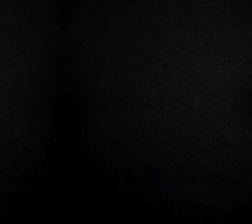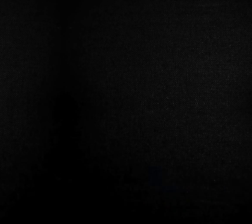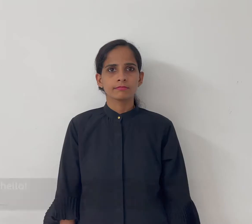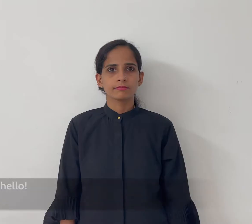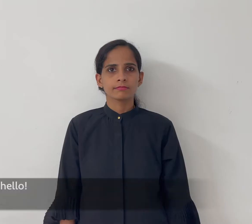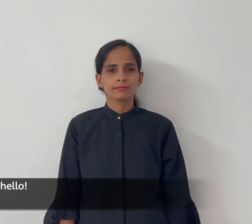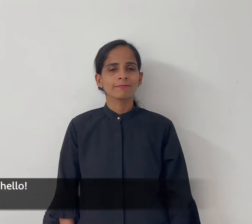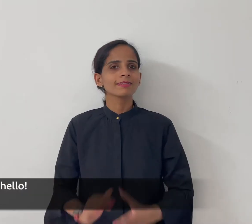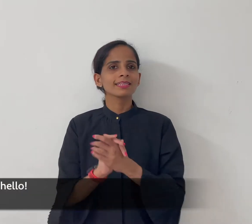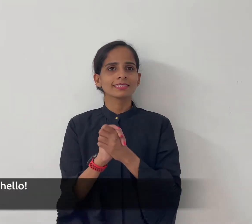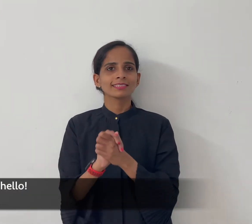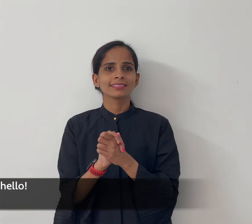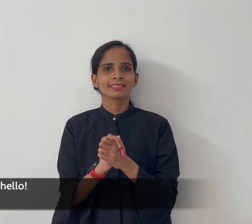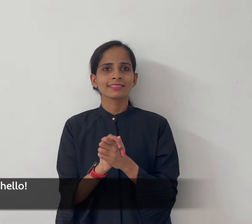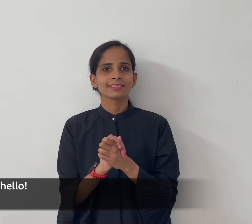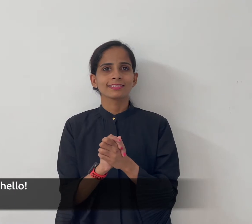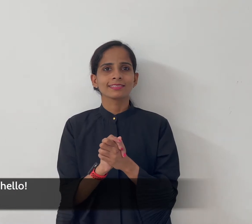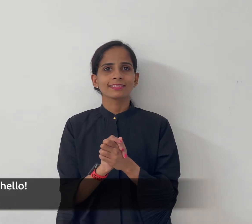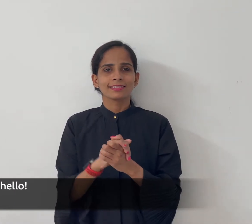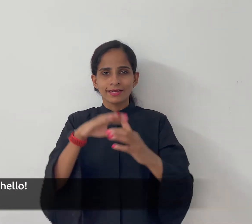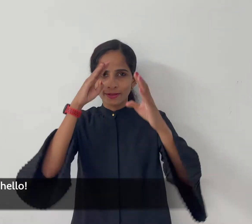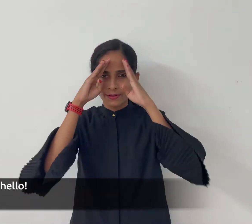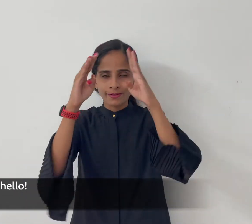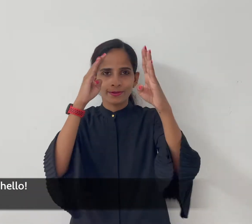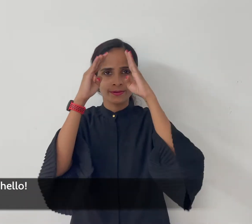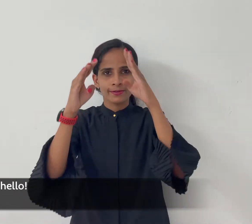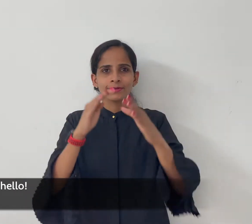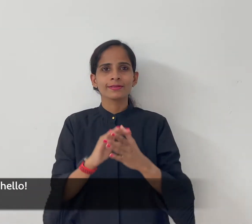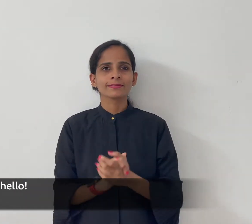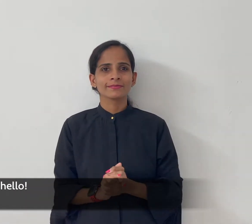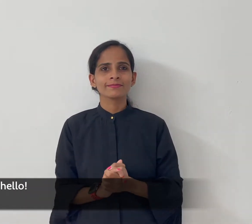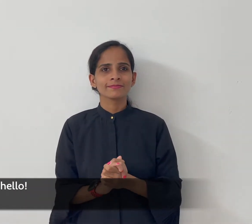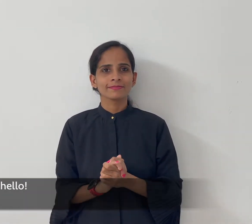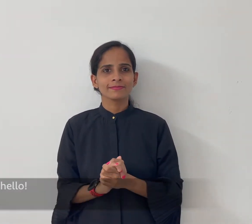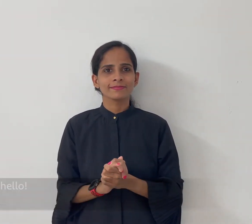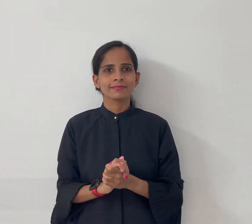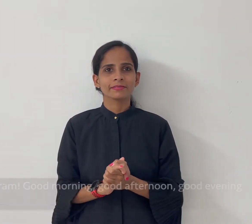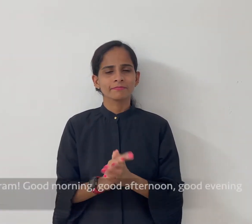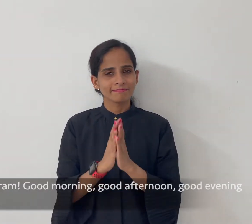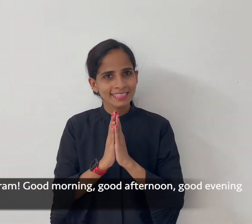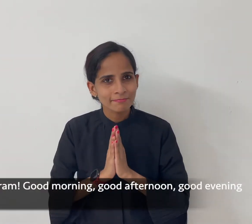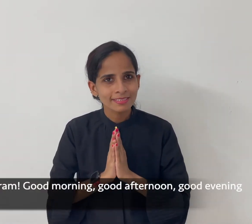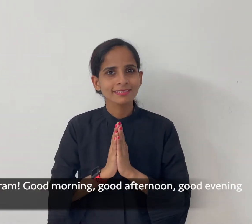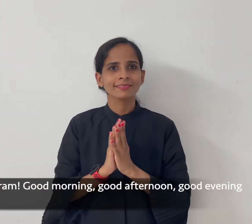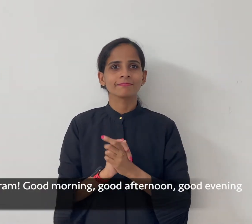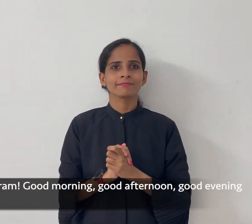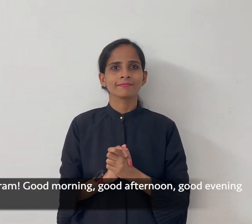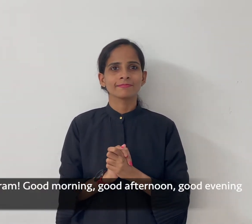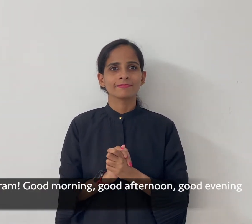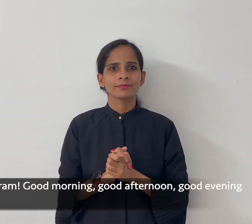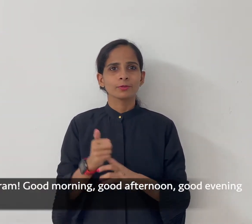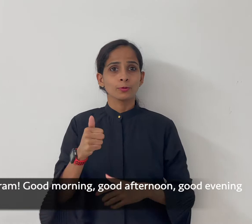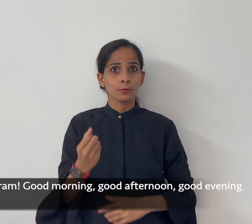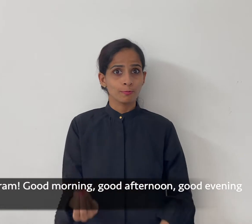Friends, a very big hello. Namaskaram, good morning,